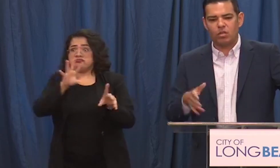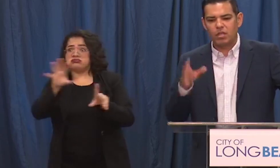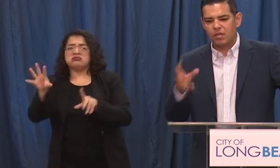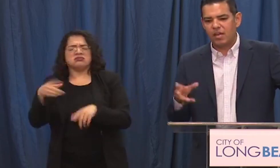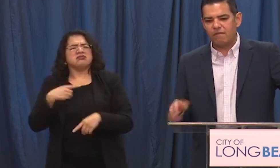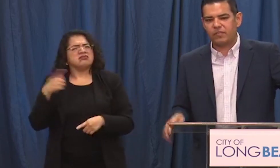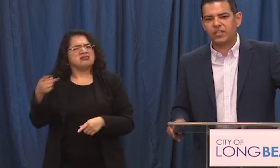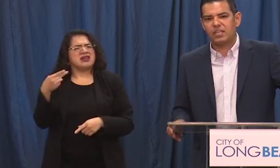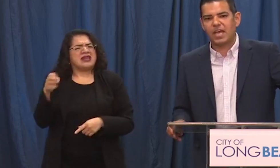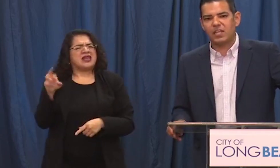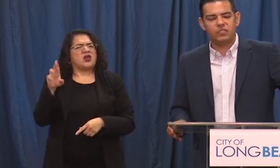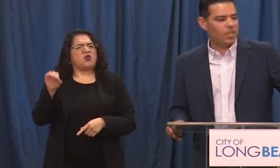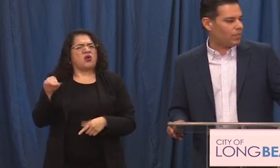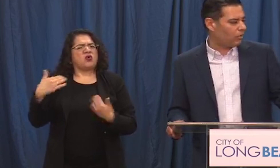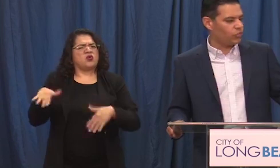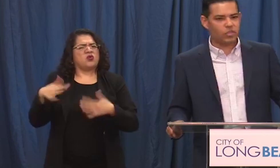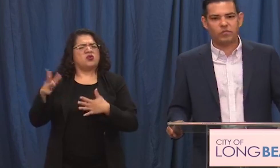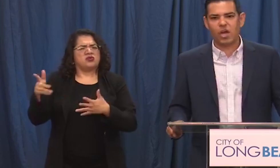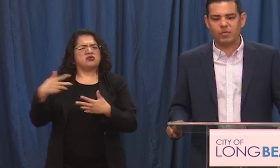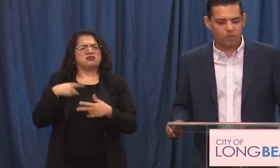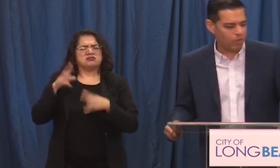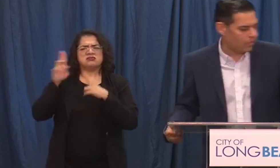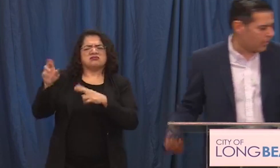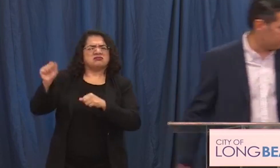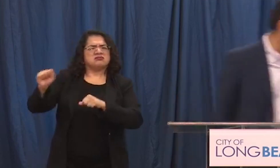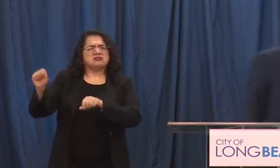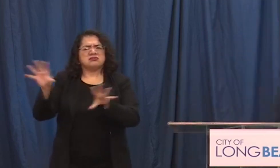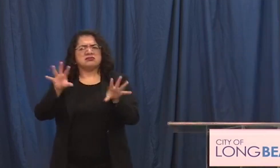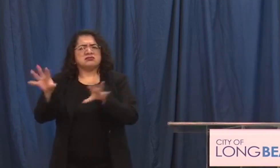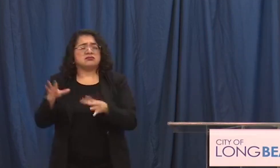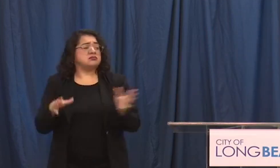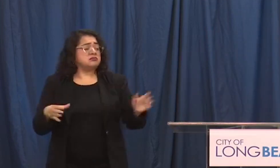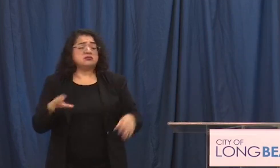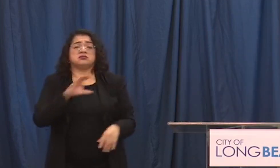obviously will investigate that incident but i'll let the chief comment further on that